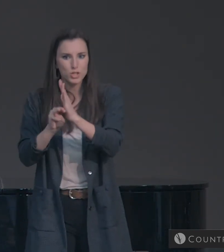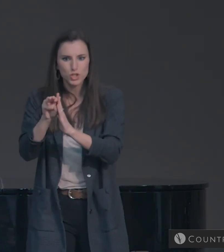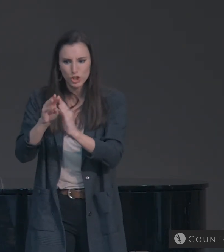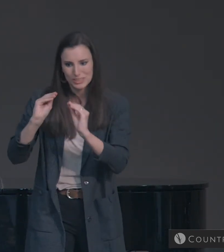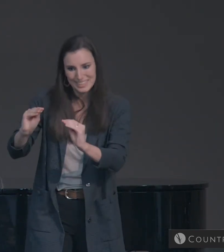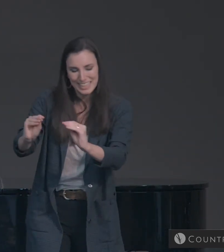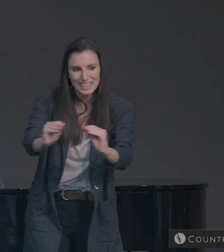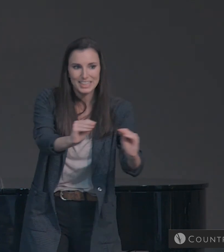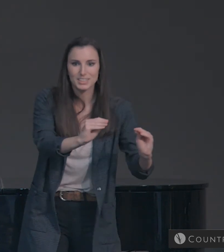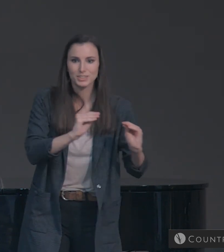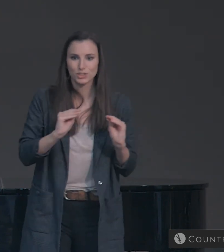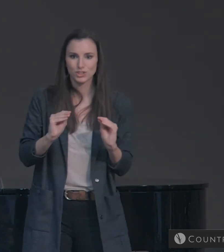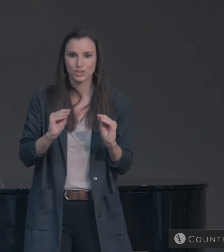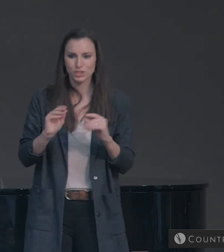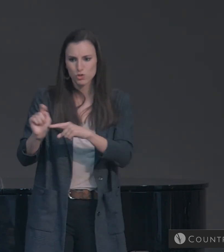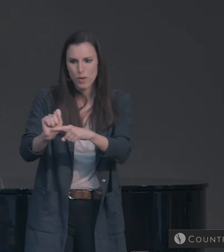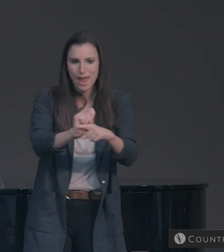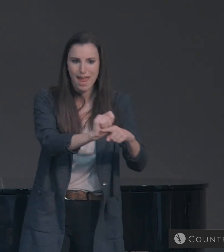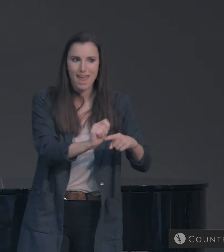The gospel.